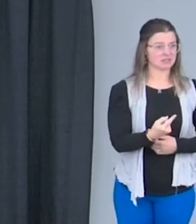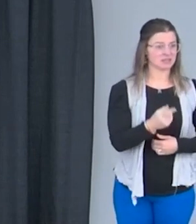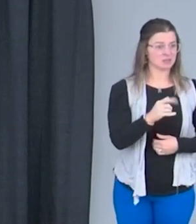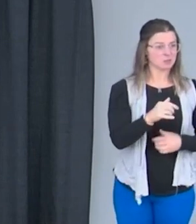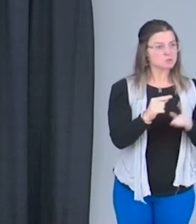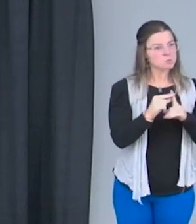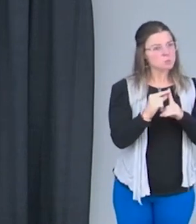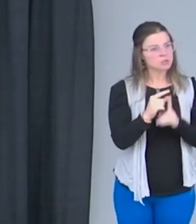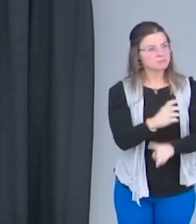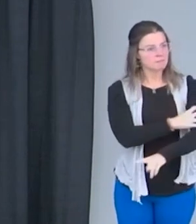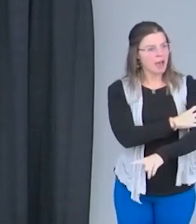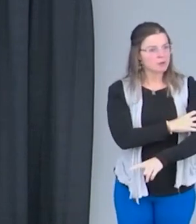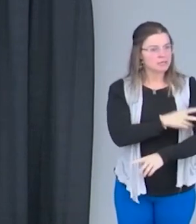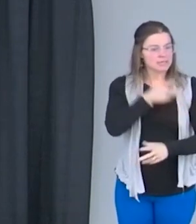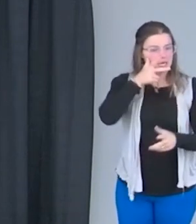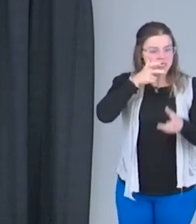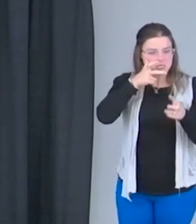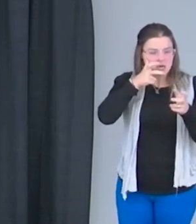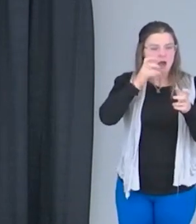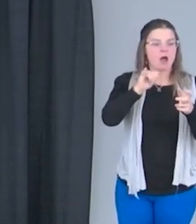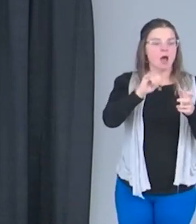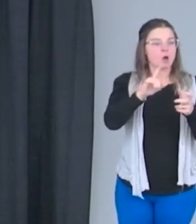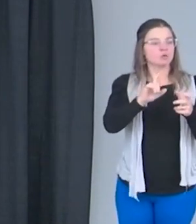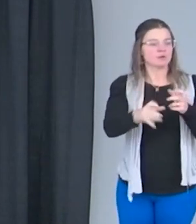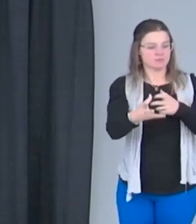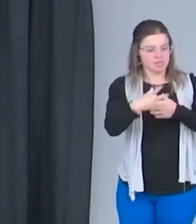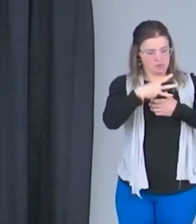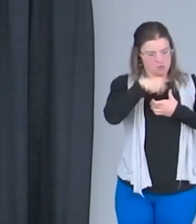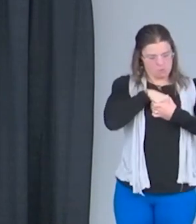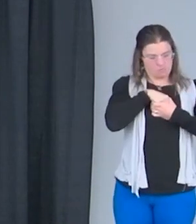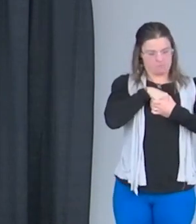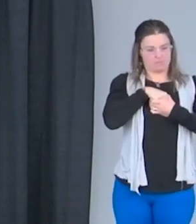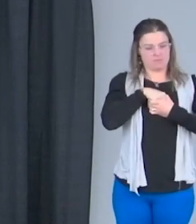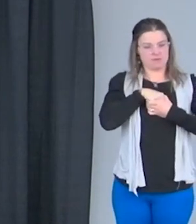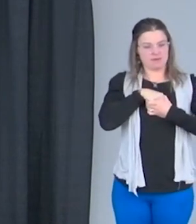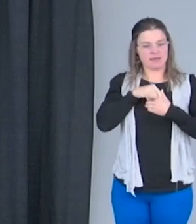how we start to embody them, embrace them, and then live to that truth.